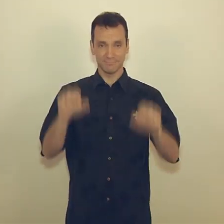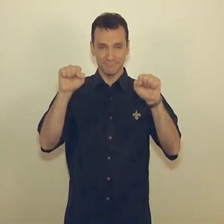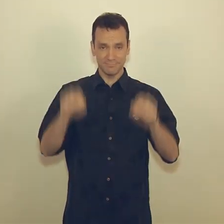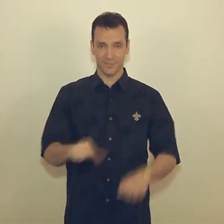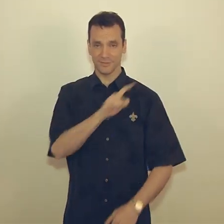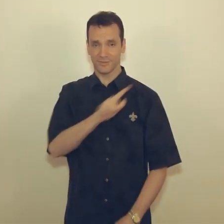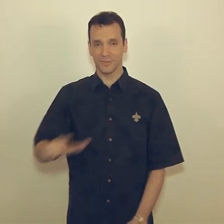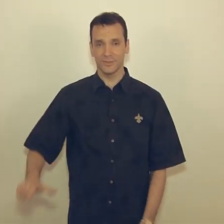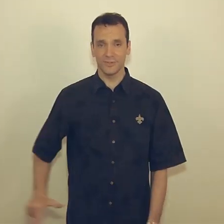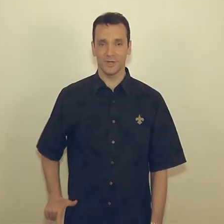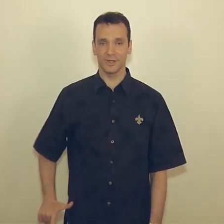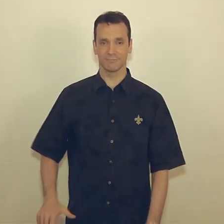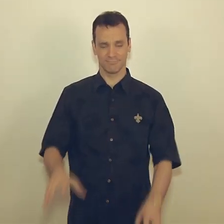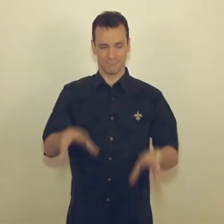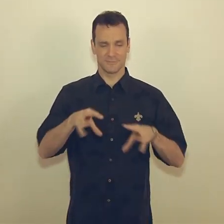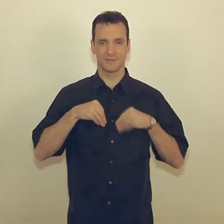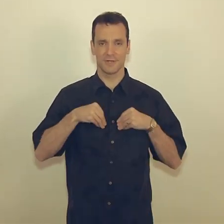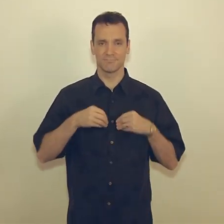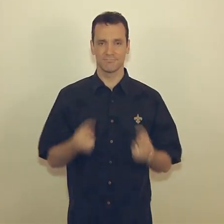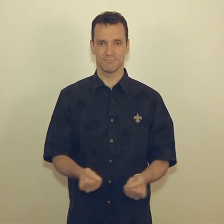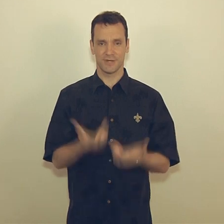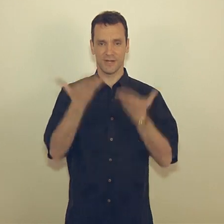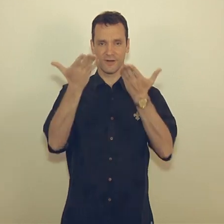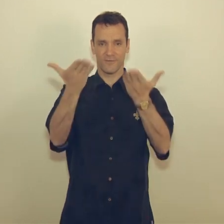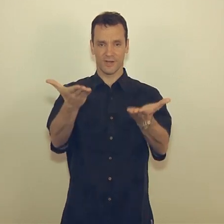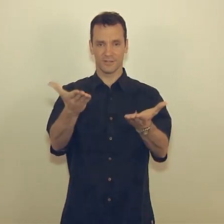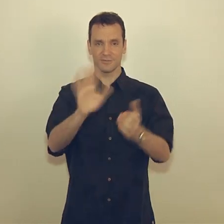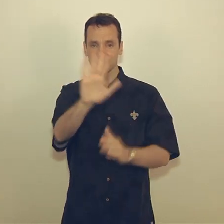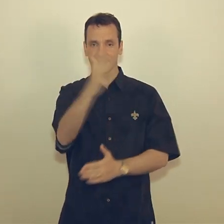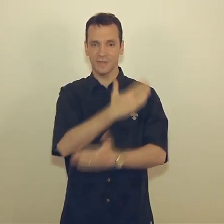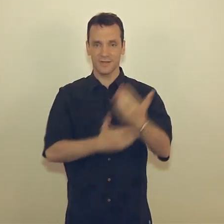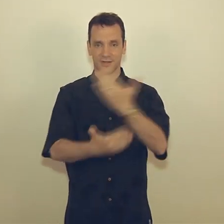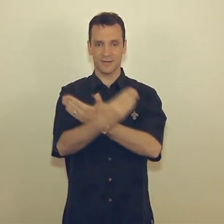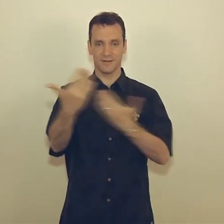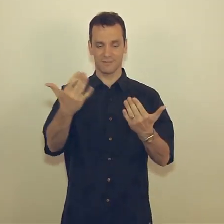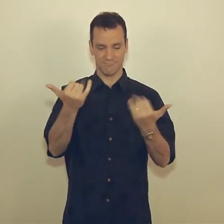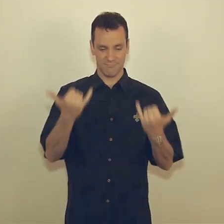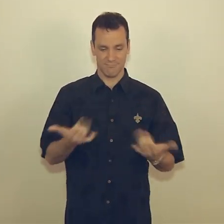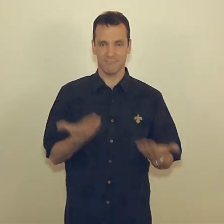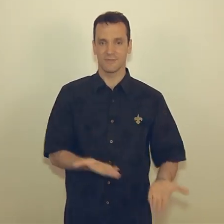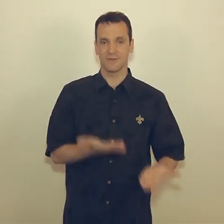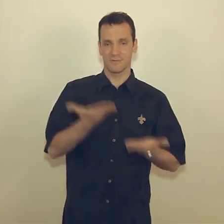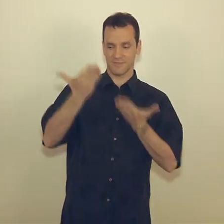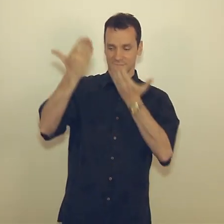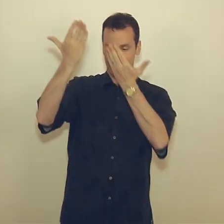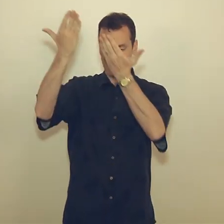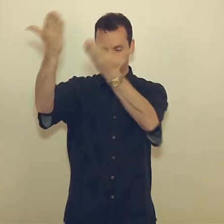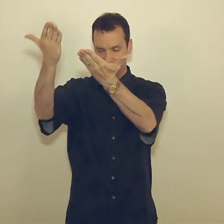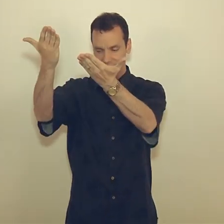May the Lord accept this sacrifice at your hands for the praise and glory of his name,